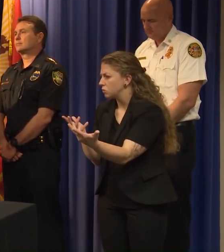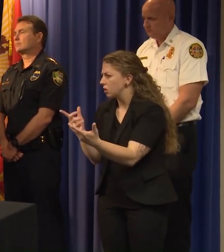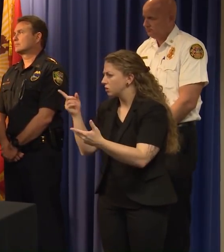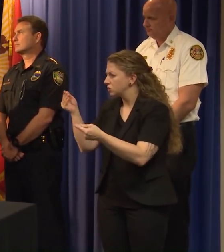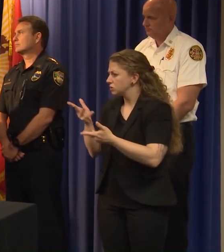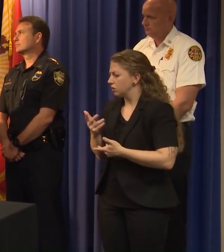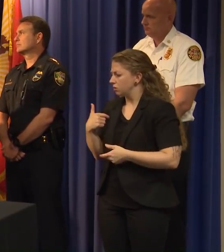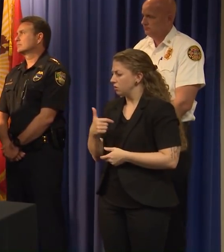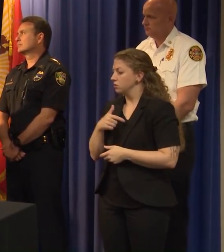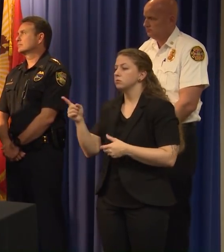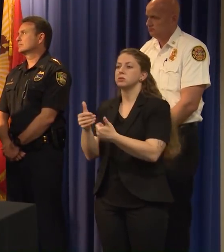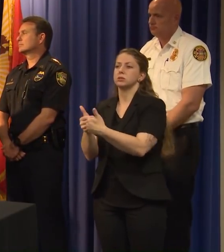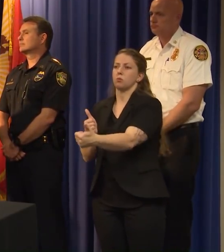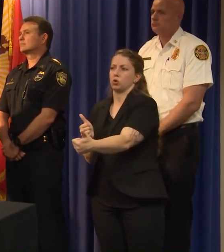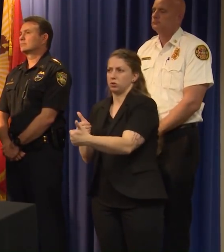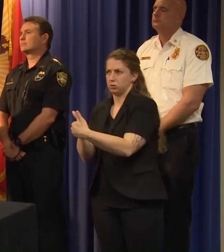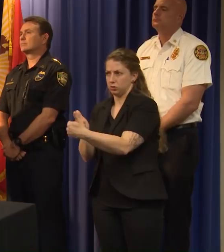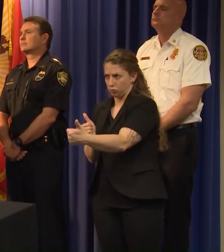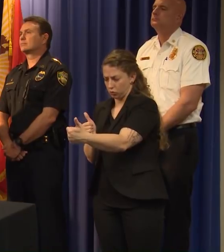I understand those are separate cases.